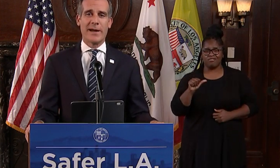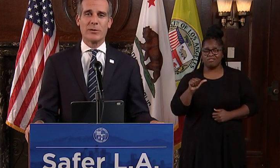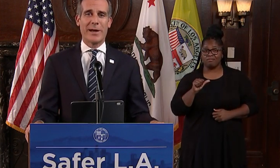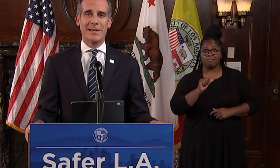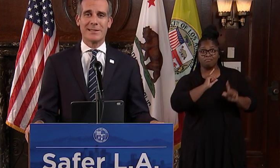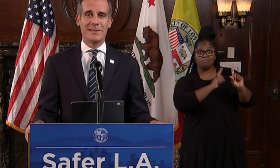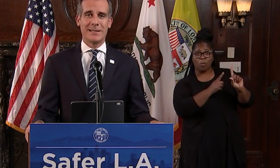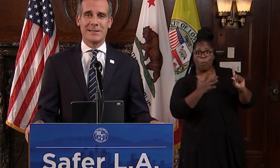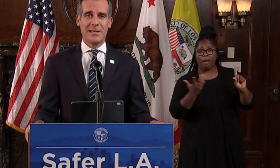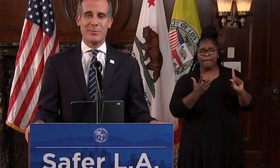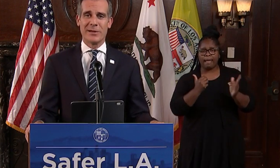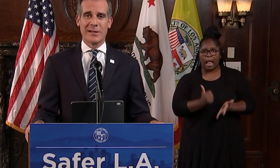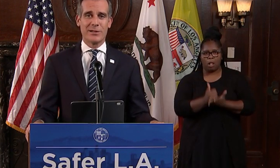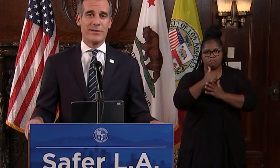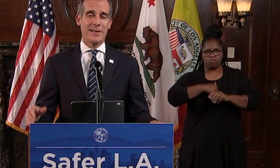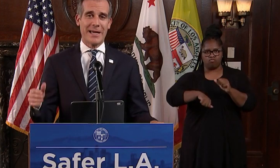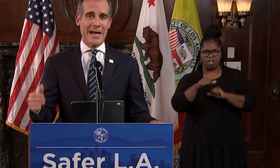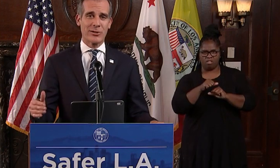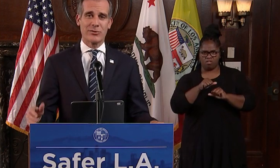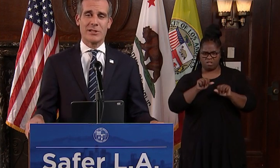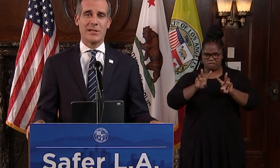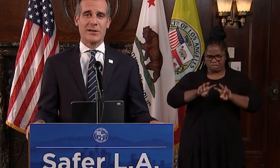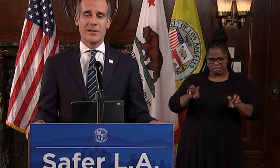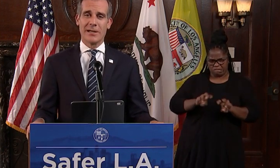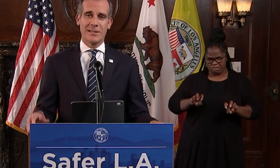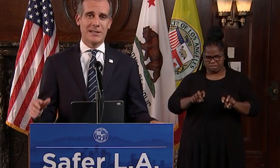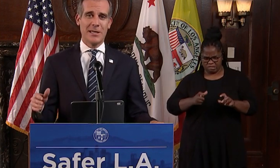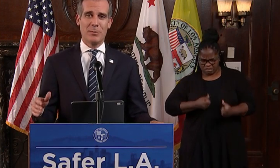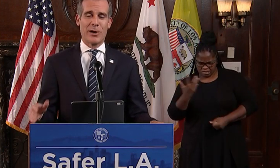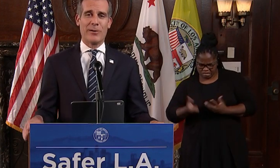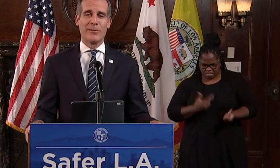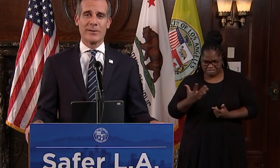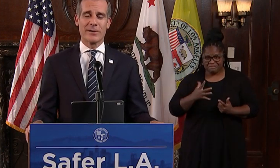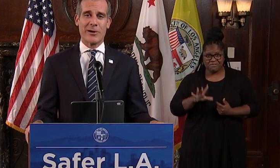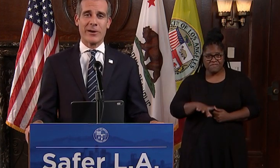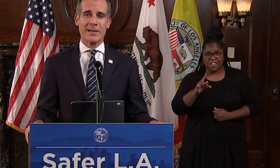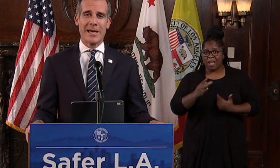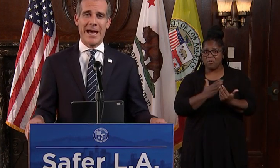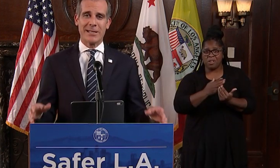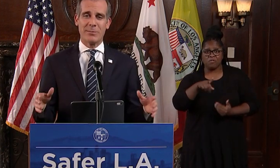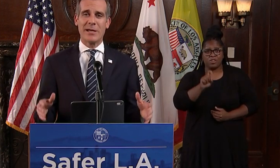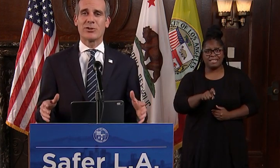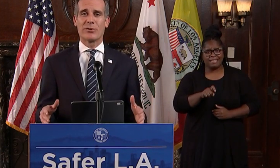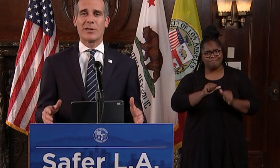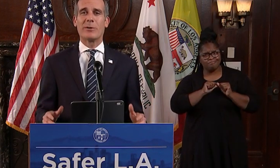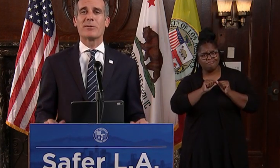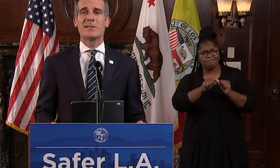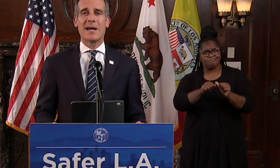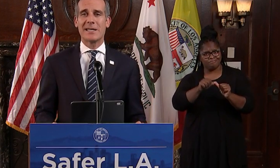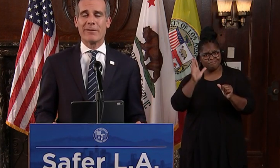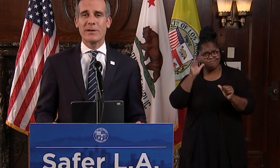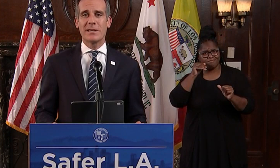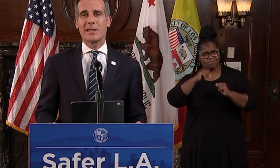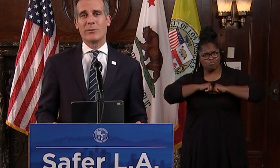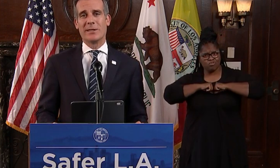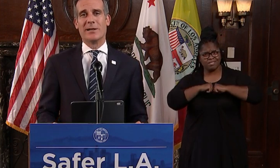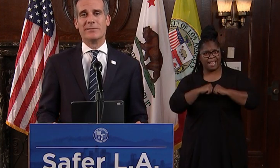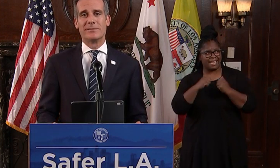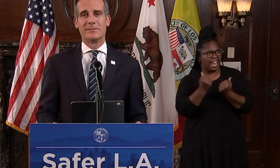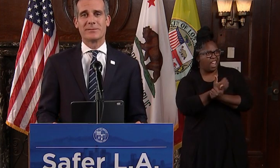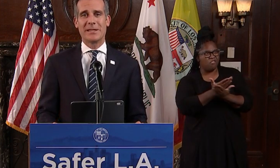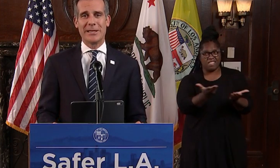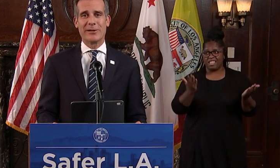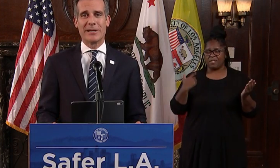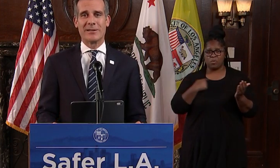to find a way to dig deep, to find that extra gear, to keep going and to make sure that we protect everything that we